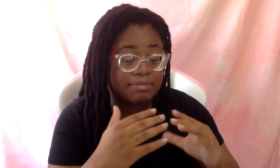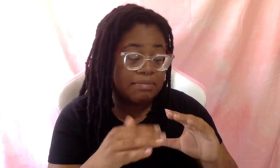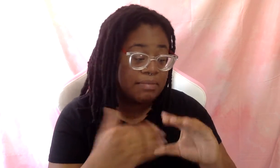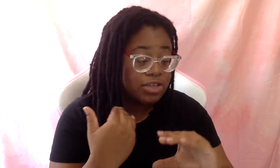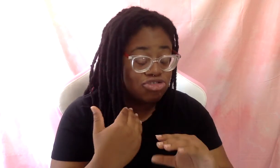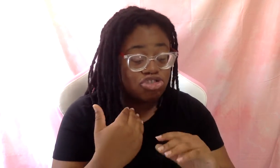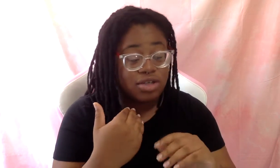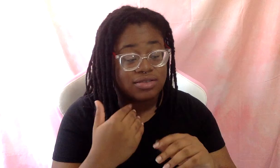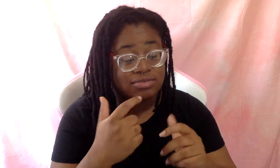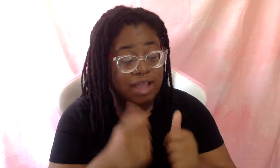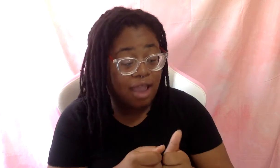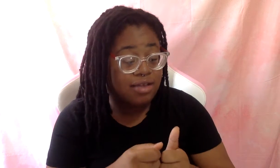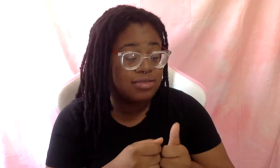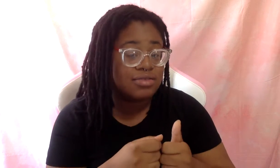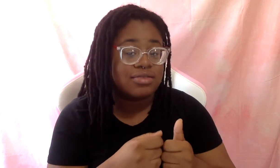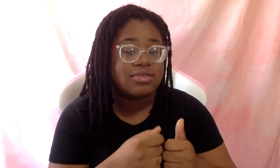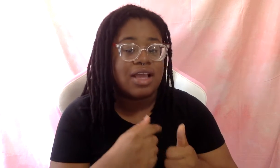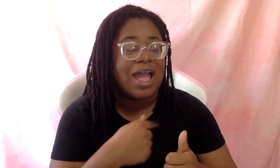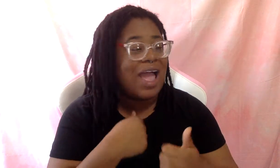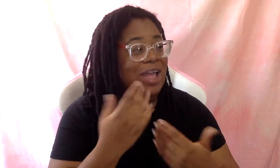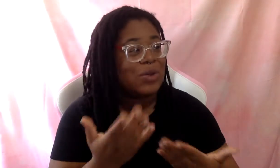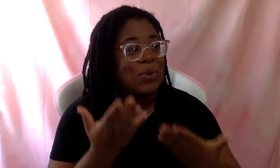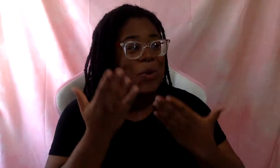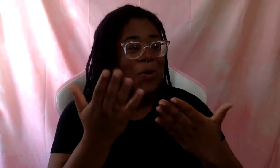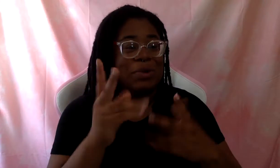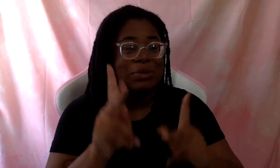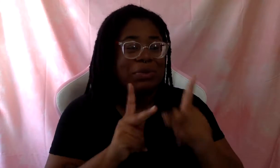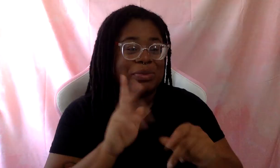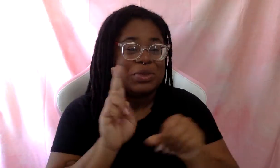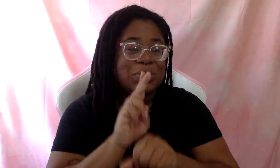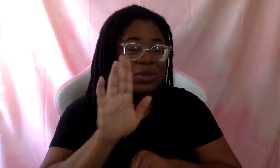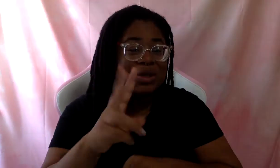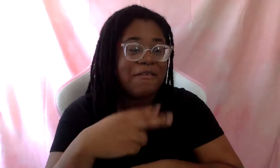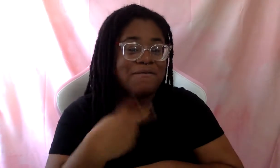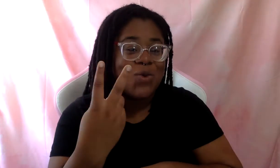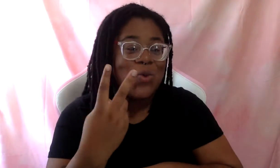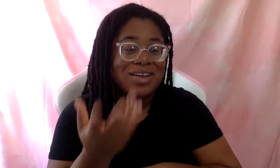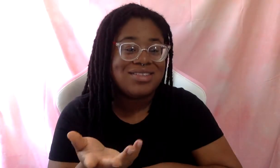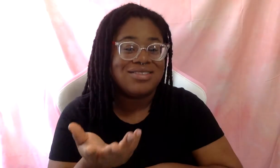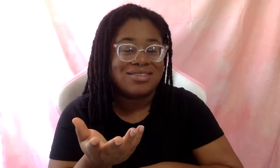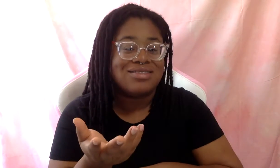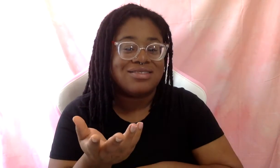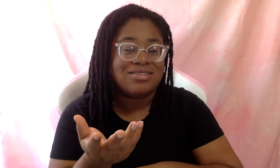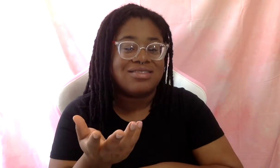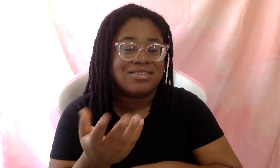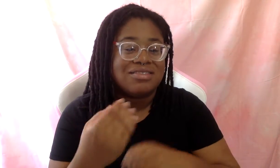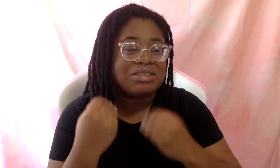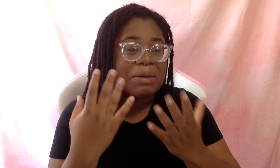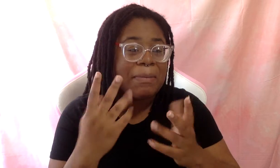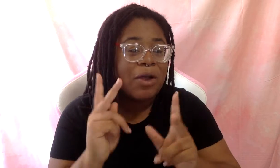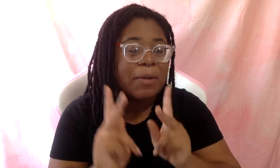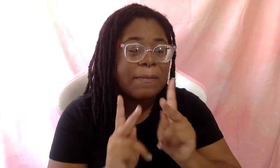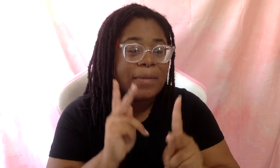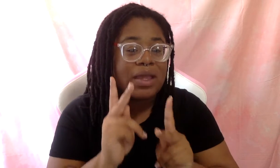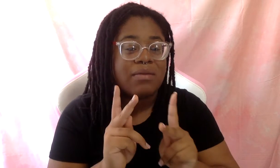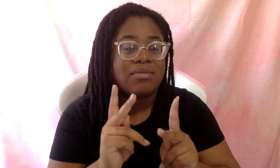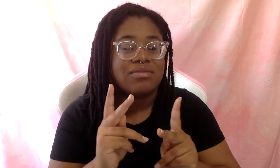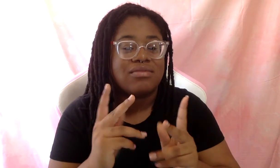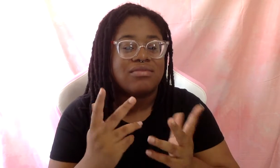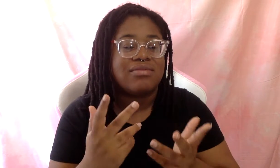I also encourage people to use their voice that is given to them. And the amount of people that are just so afraid